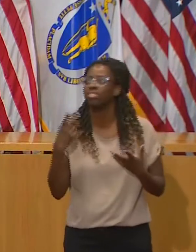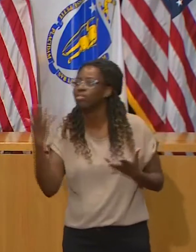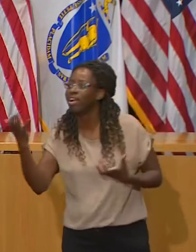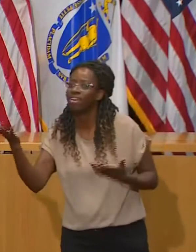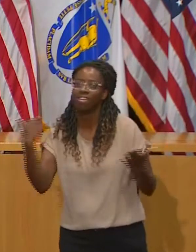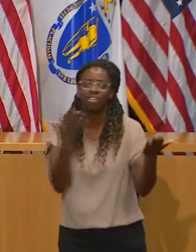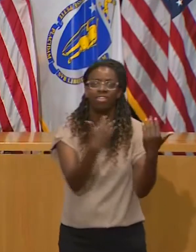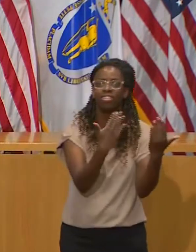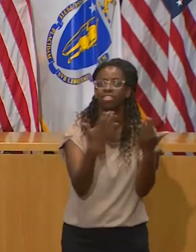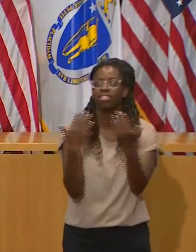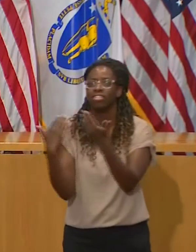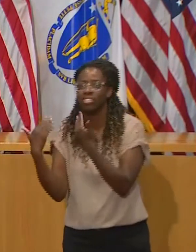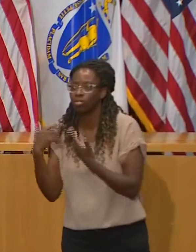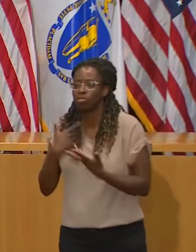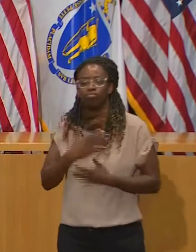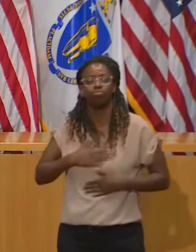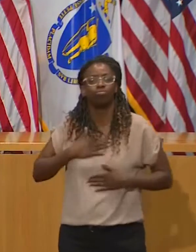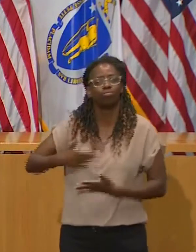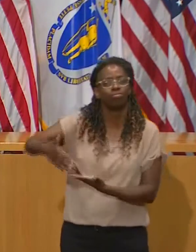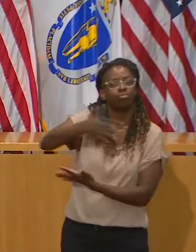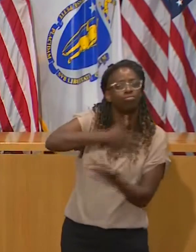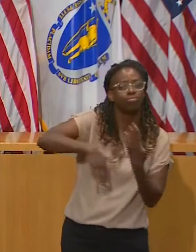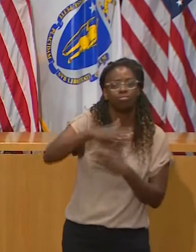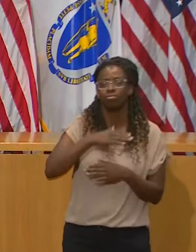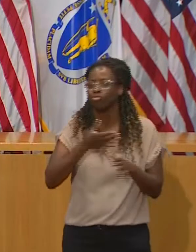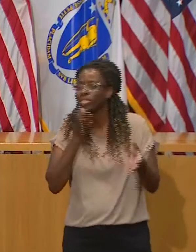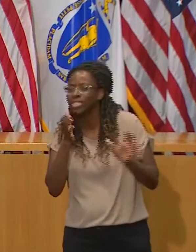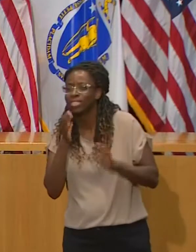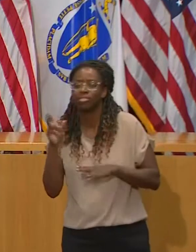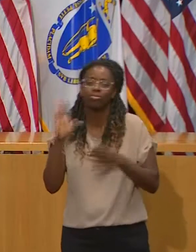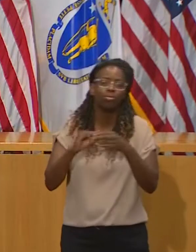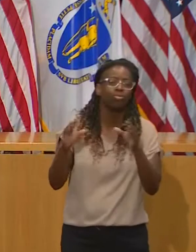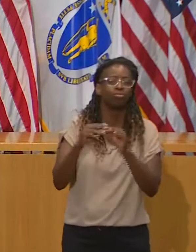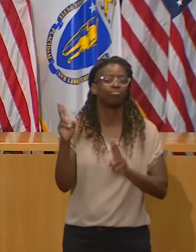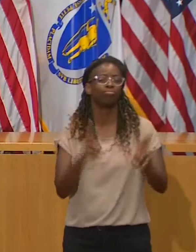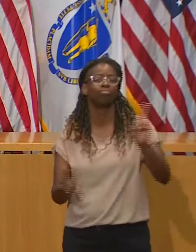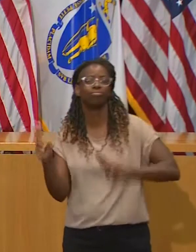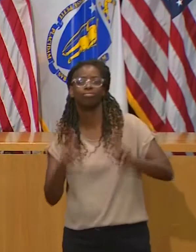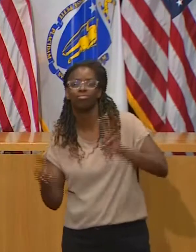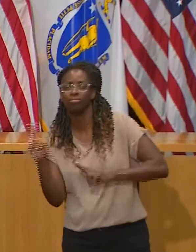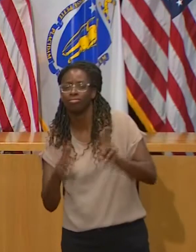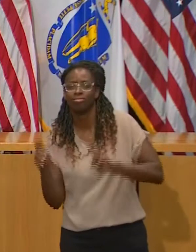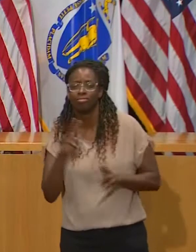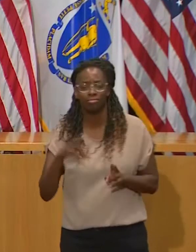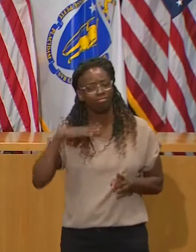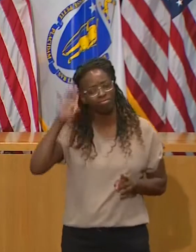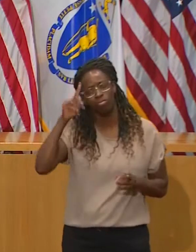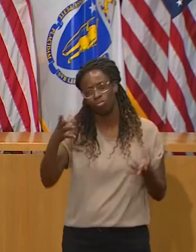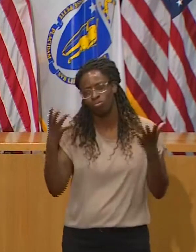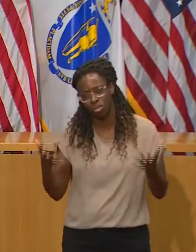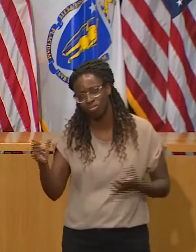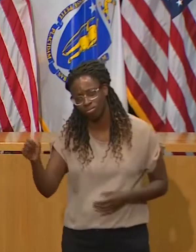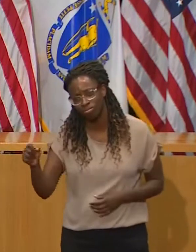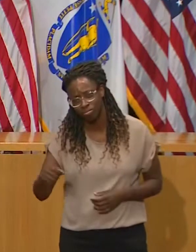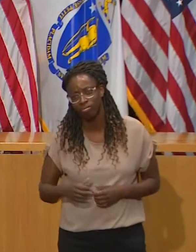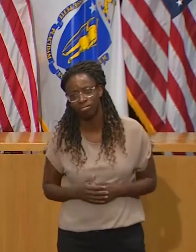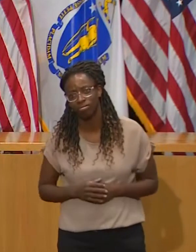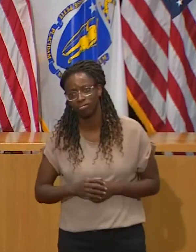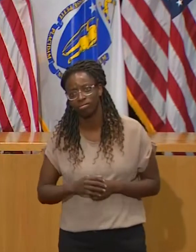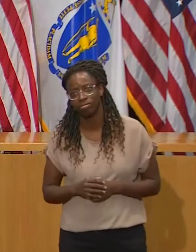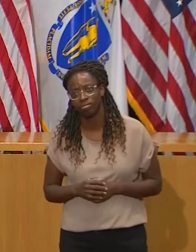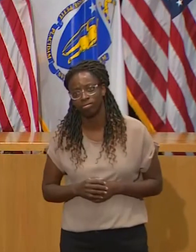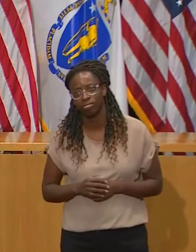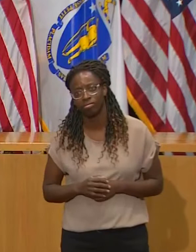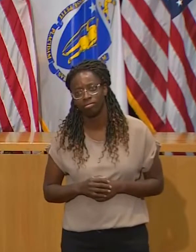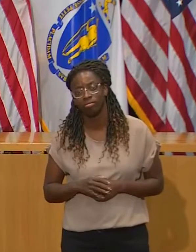food and drink and tell old stories and be inside? Or do we want to slow the spread of COVID